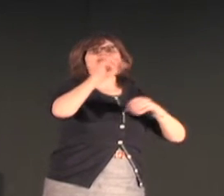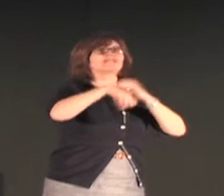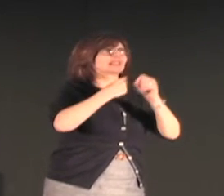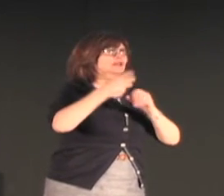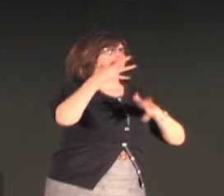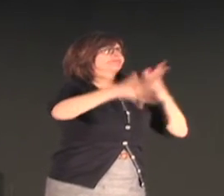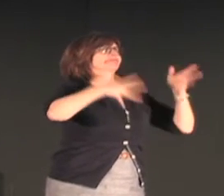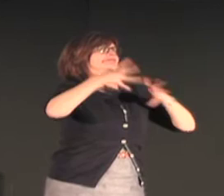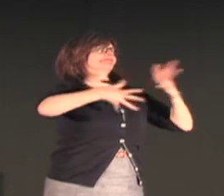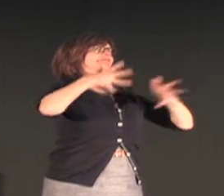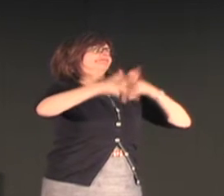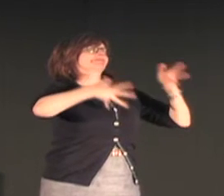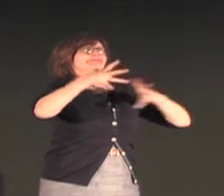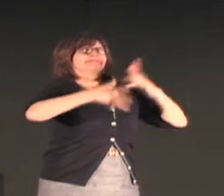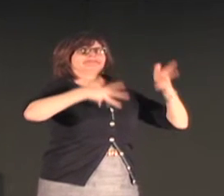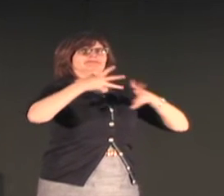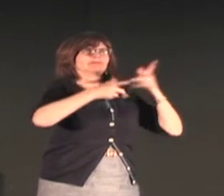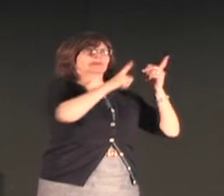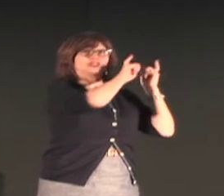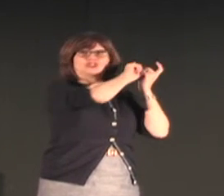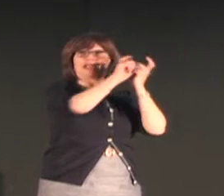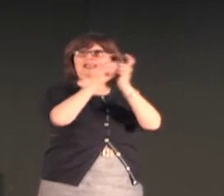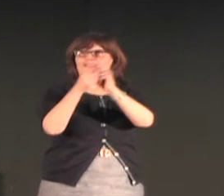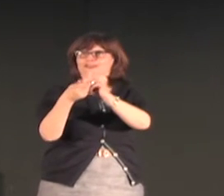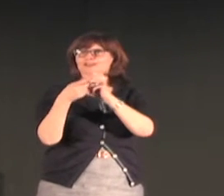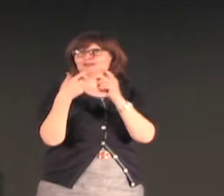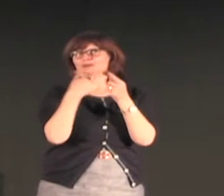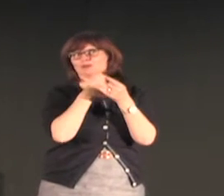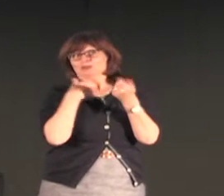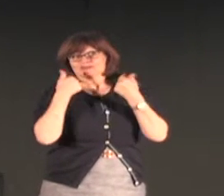years or 30 or 40 years to becoming a complex language